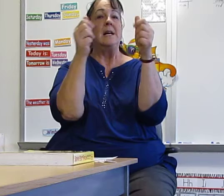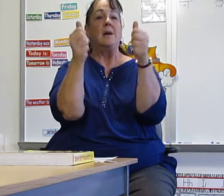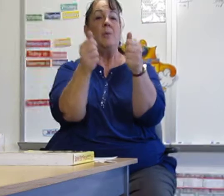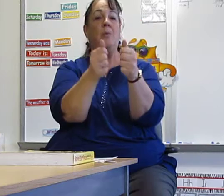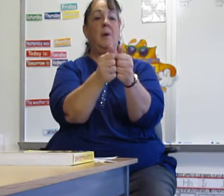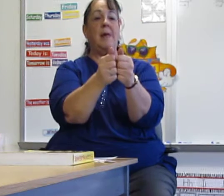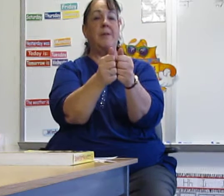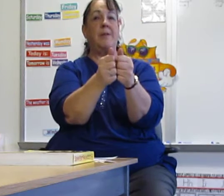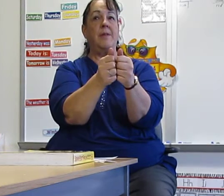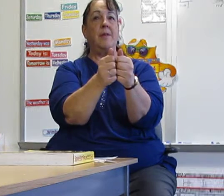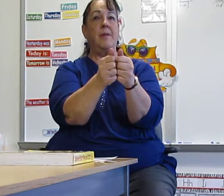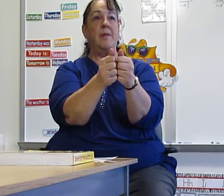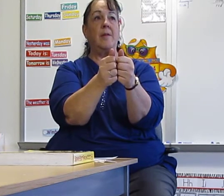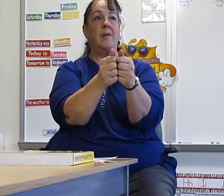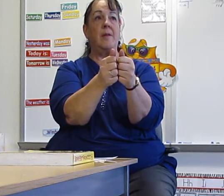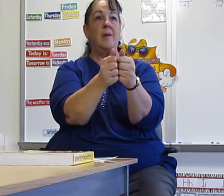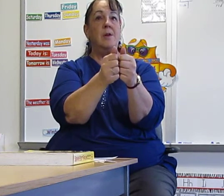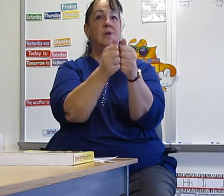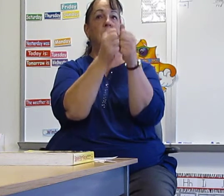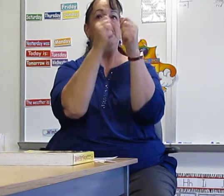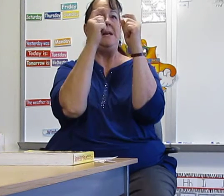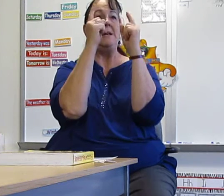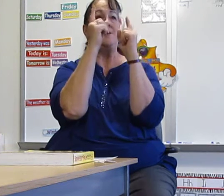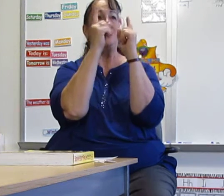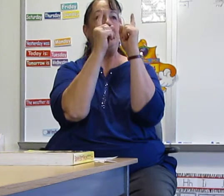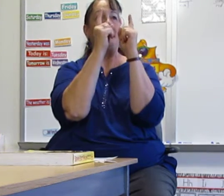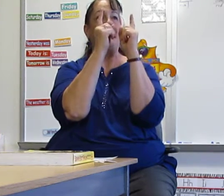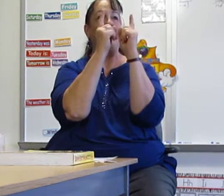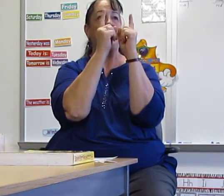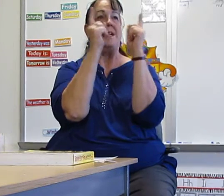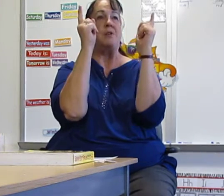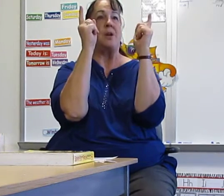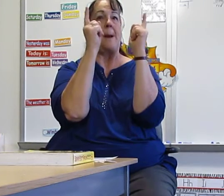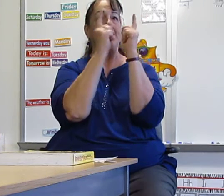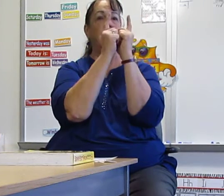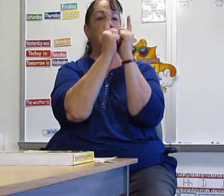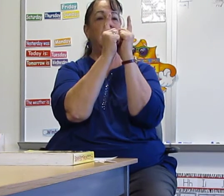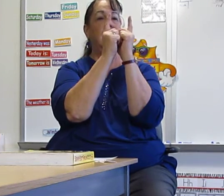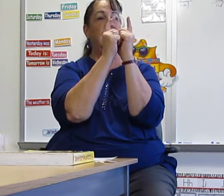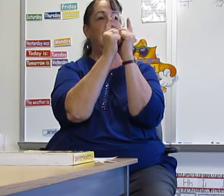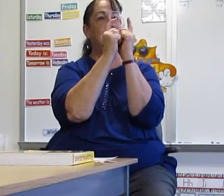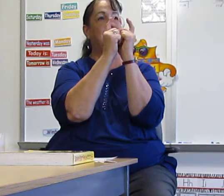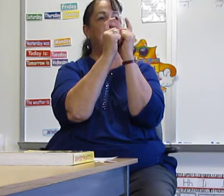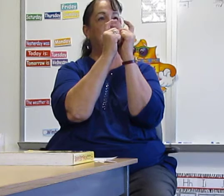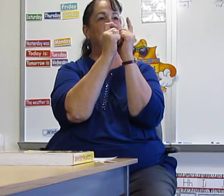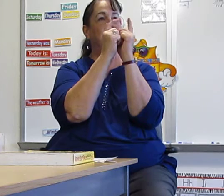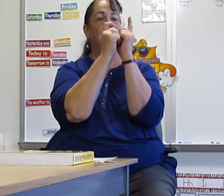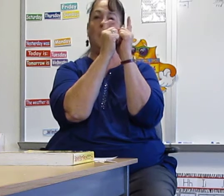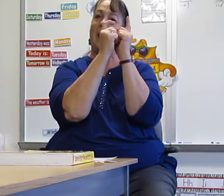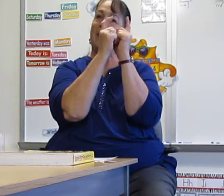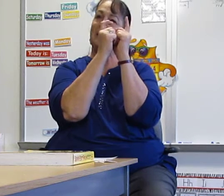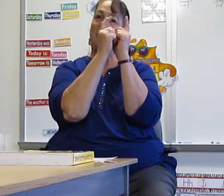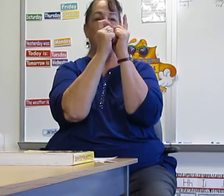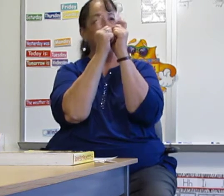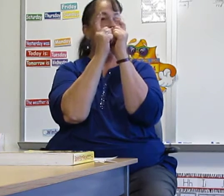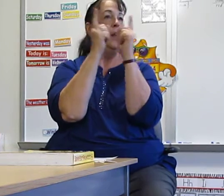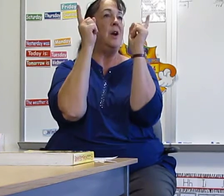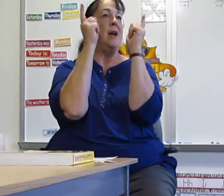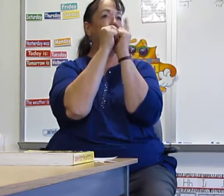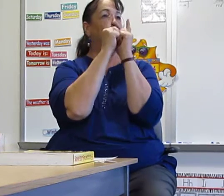Meet. With. So meet is two people facing each other. I'm glad to meet you. Where is pointer? Okay. So